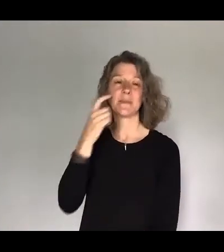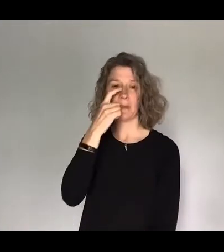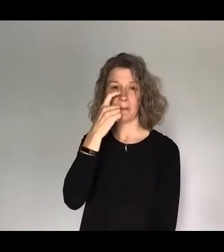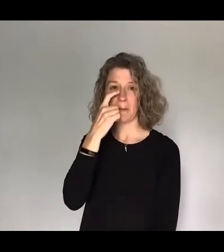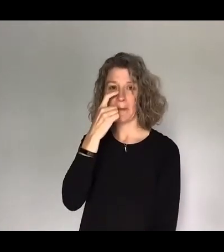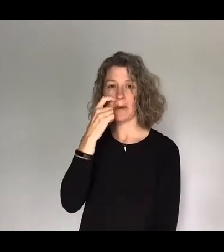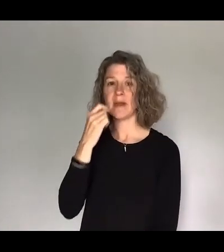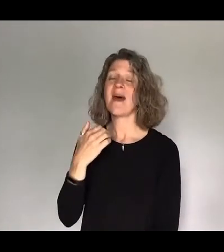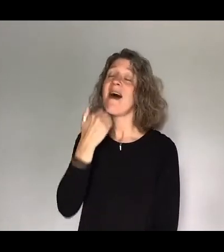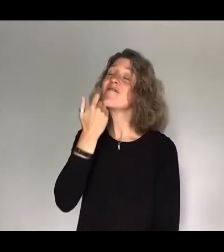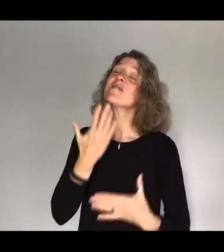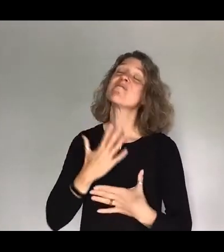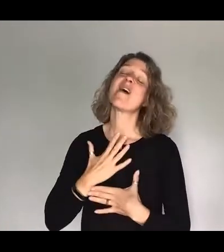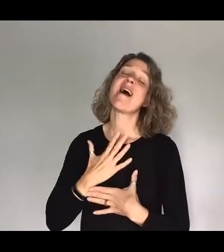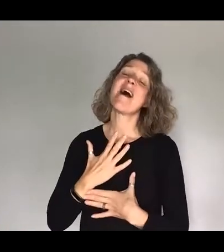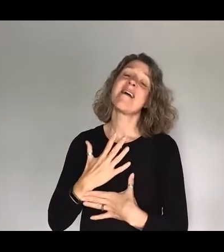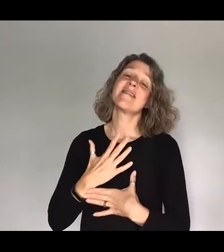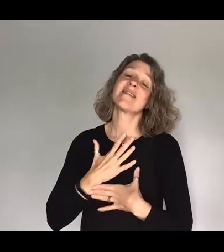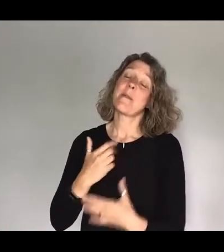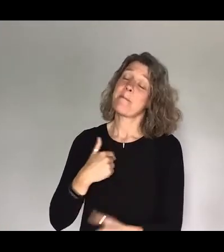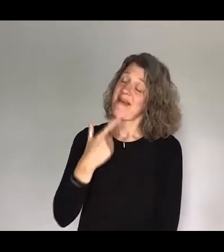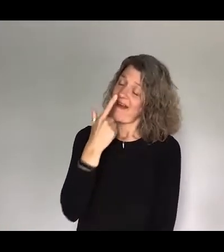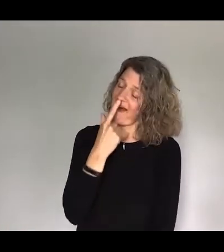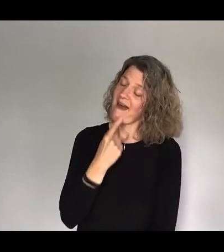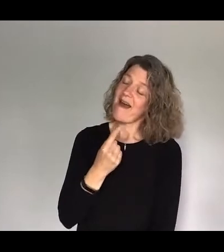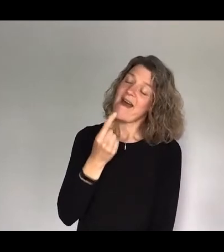with every breath that I have made